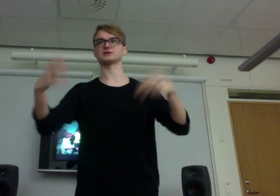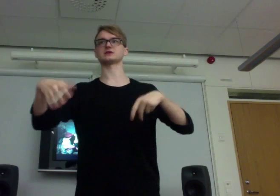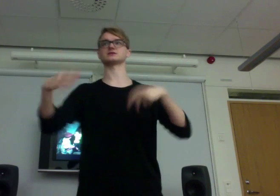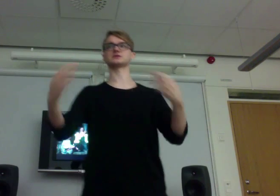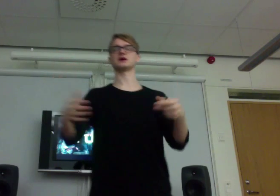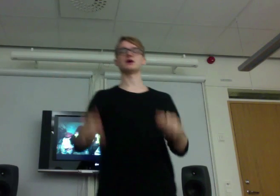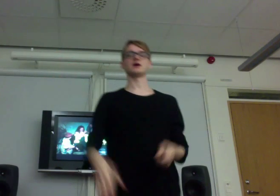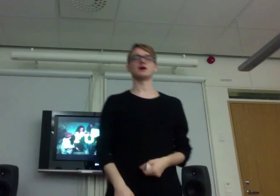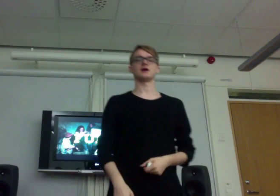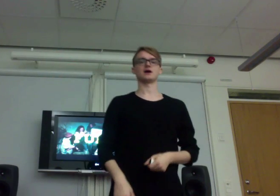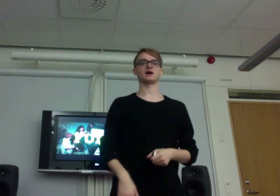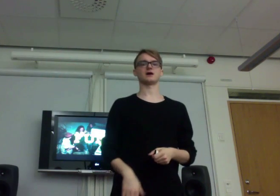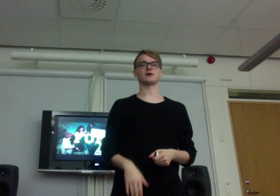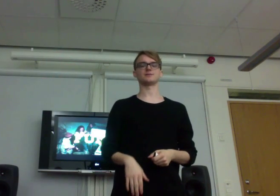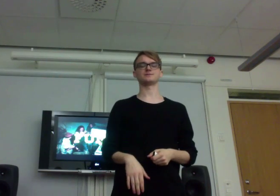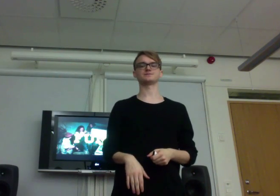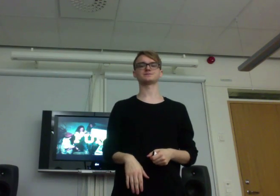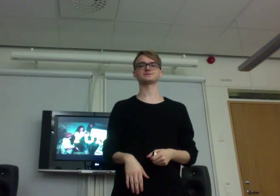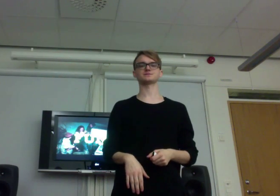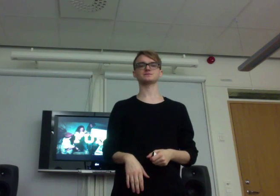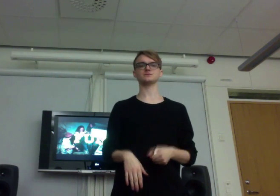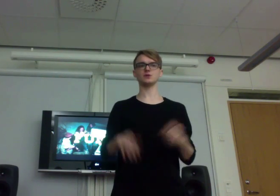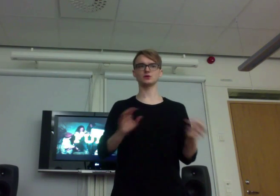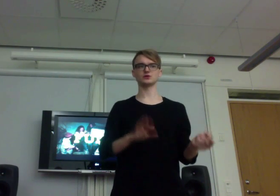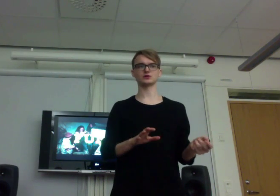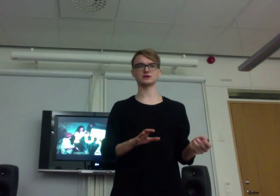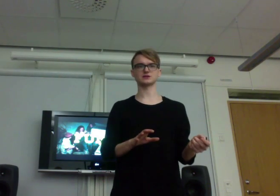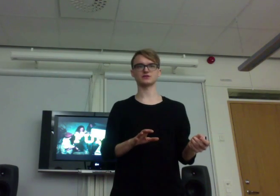when doing that stuff.